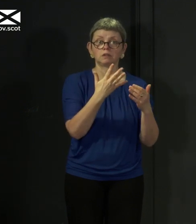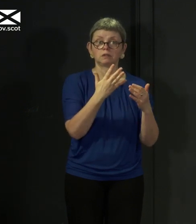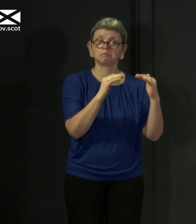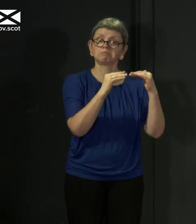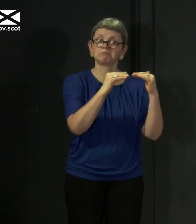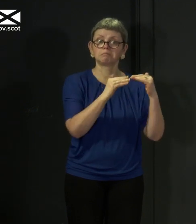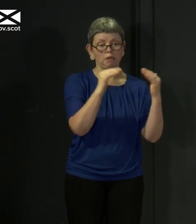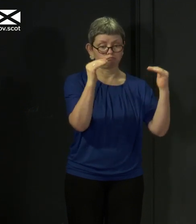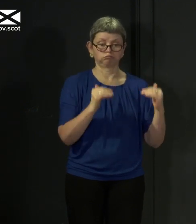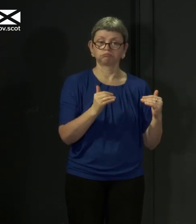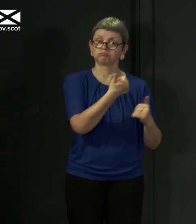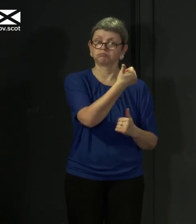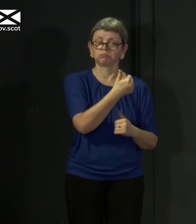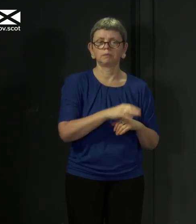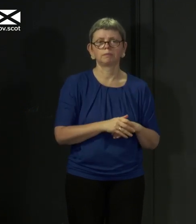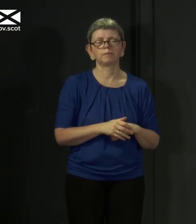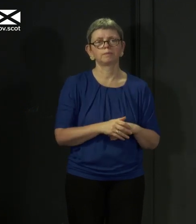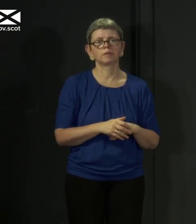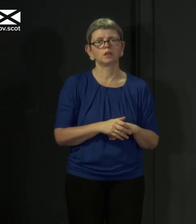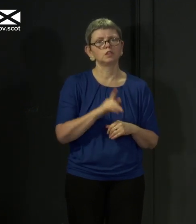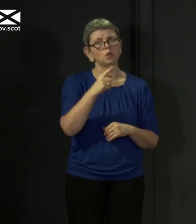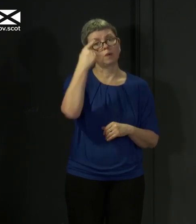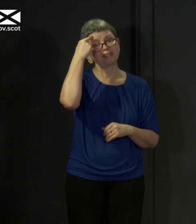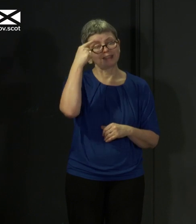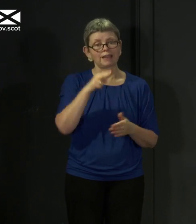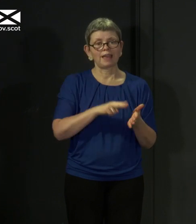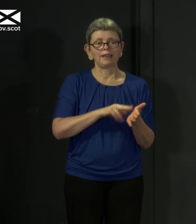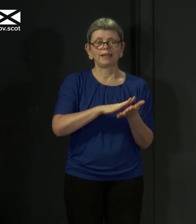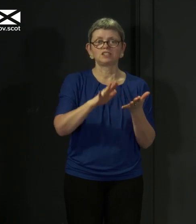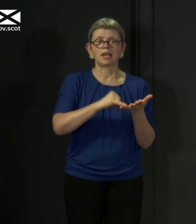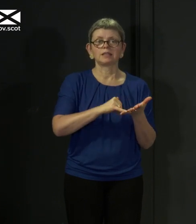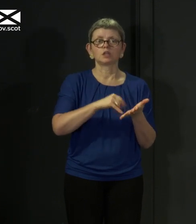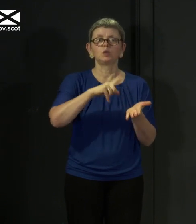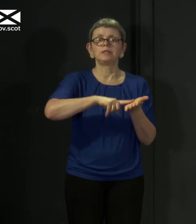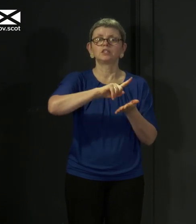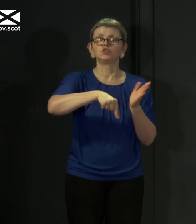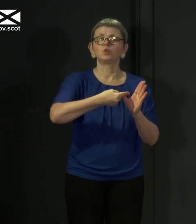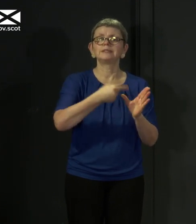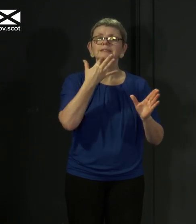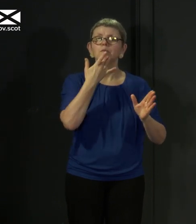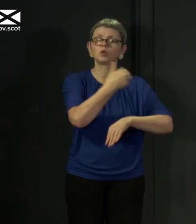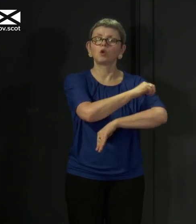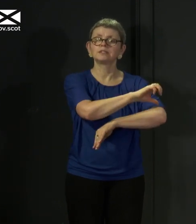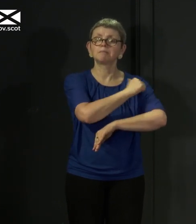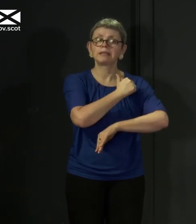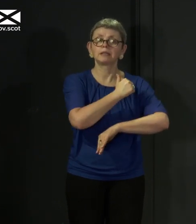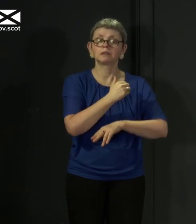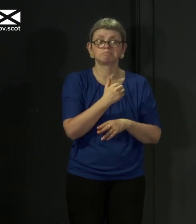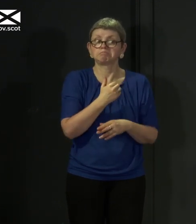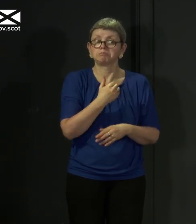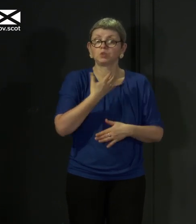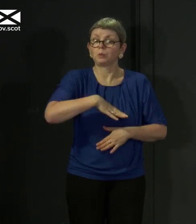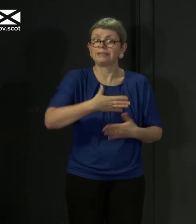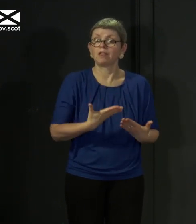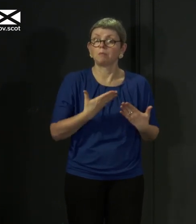remains our assessment at the moment that we will not need to use the NHS Louisa Jordan. That's always been our hope. But, of course, we continue